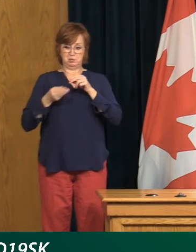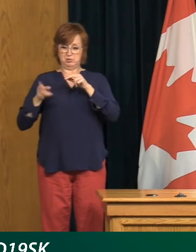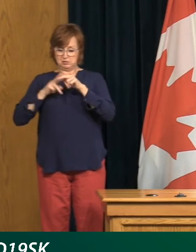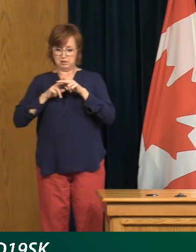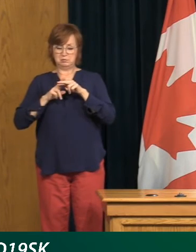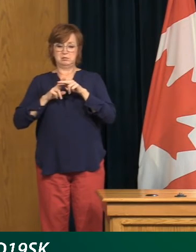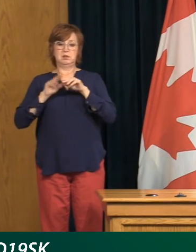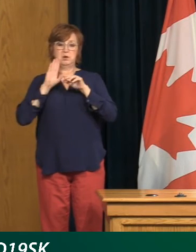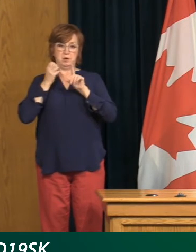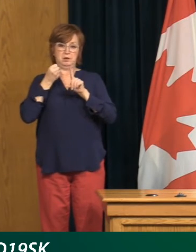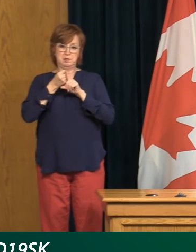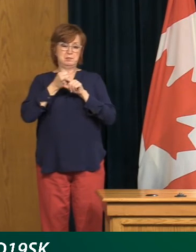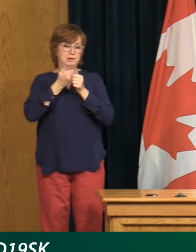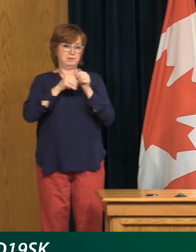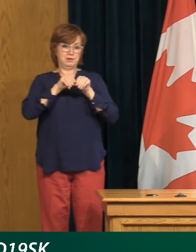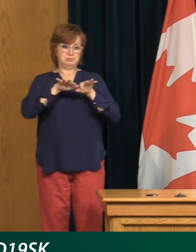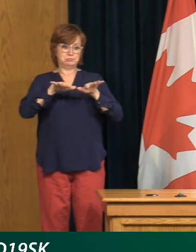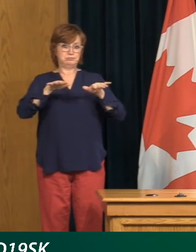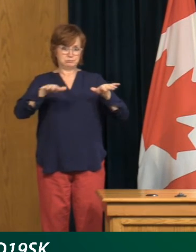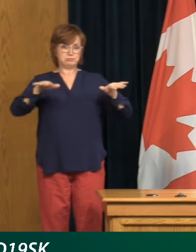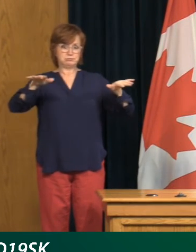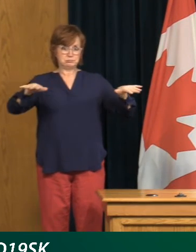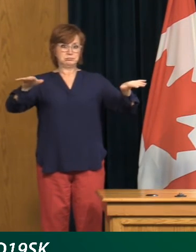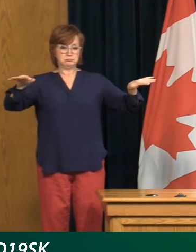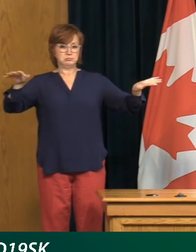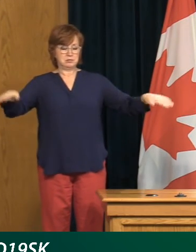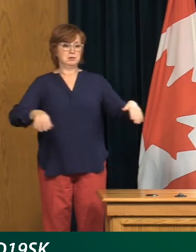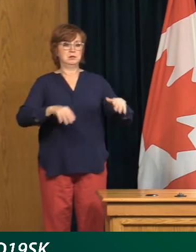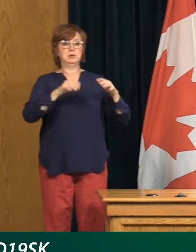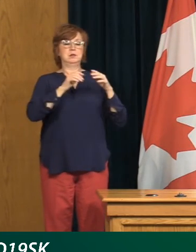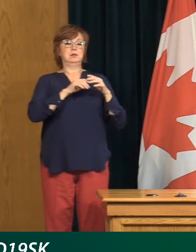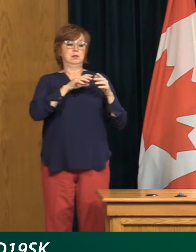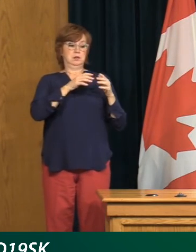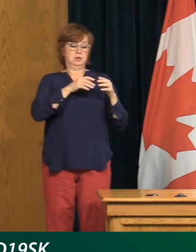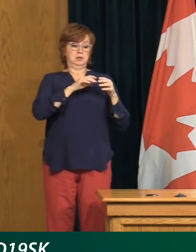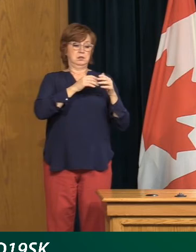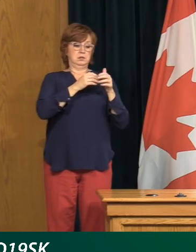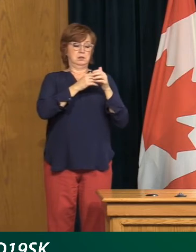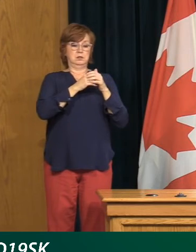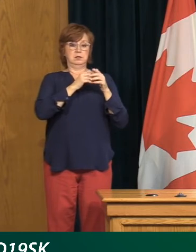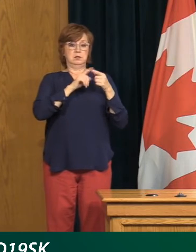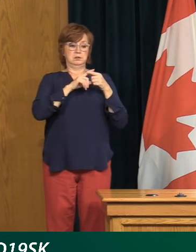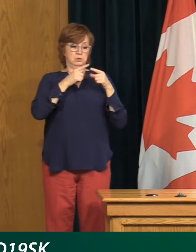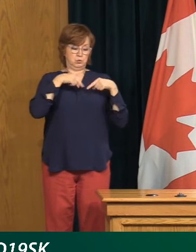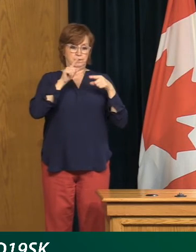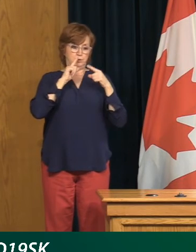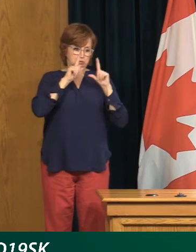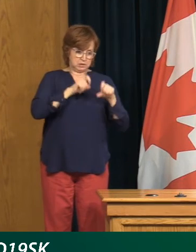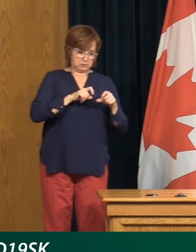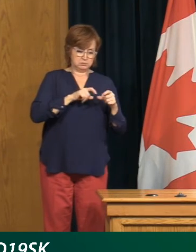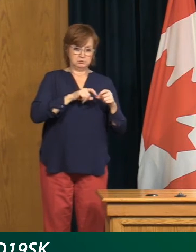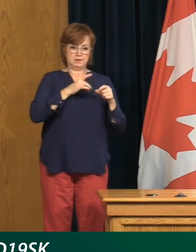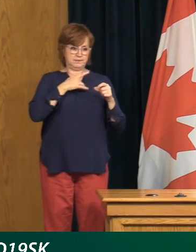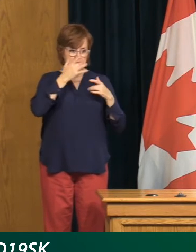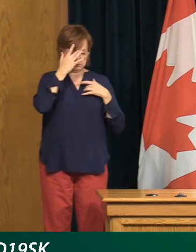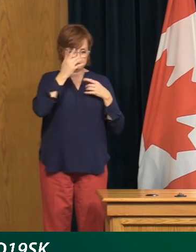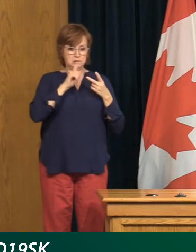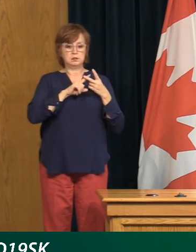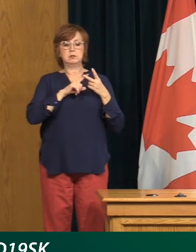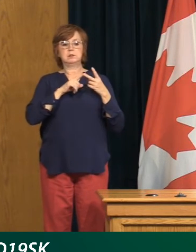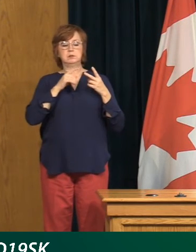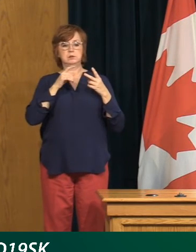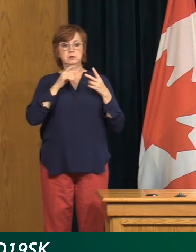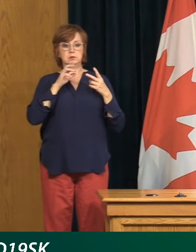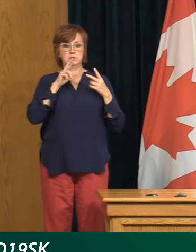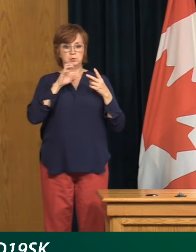prevent COVID transmission, all the things we have to do all the time, and then, you know, getting tested when symptomatic as soon as the results come back,